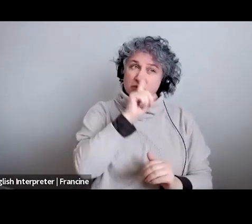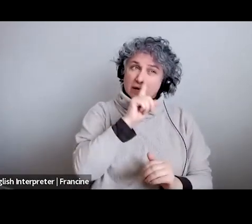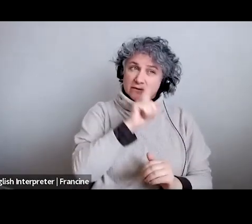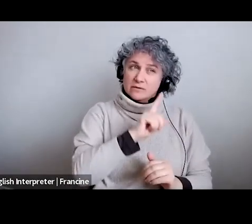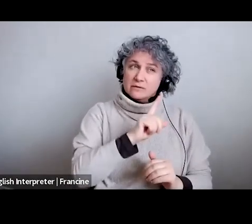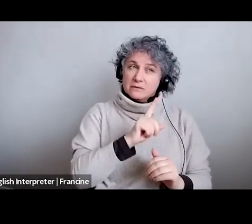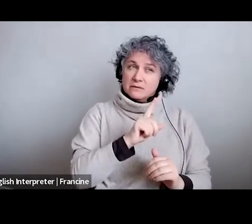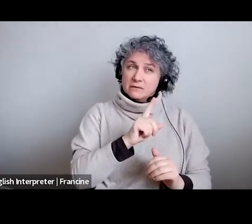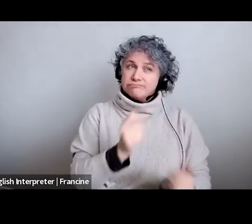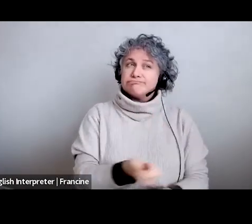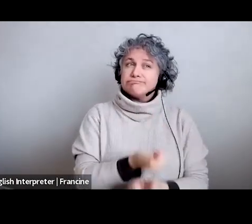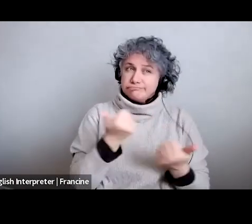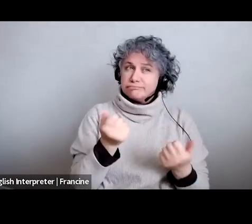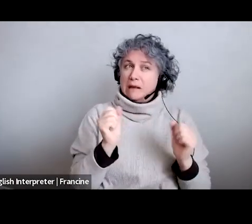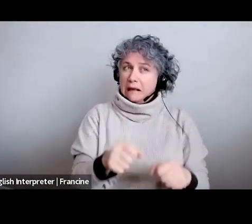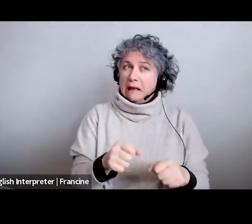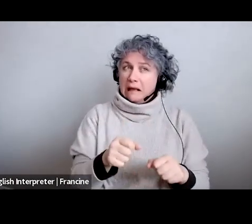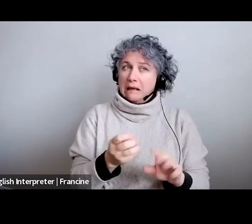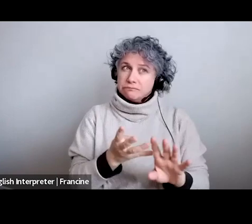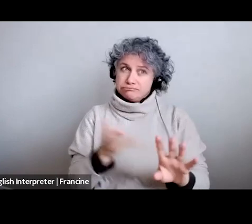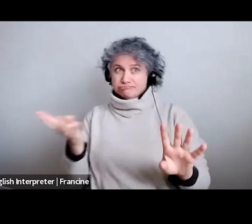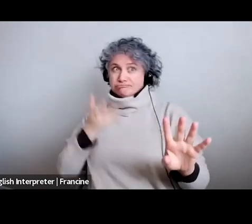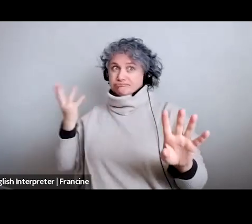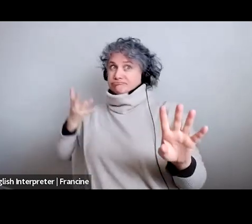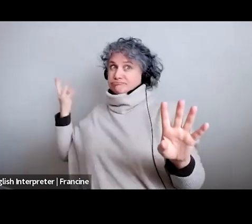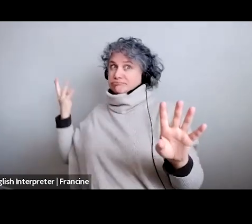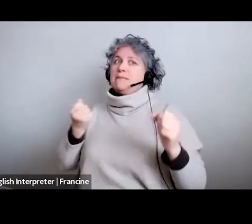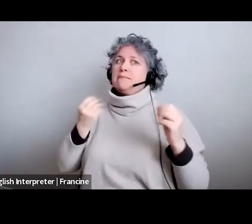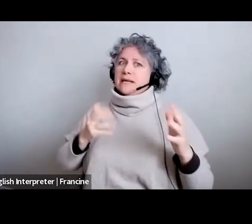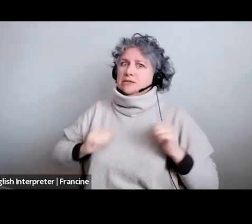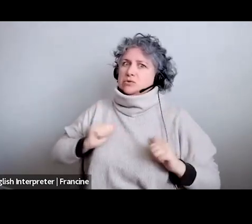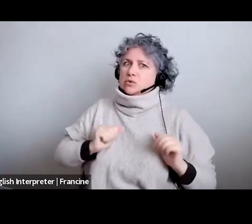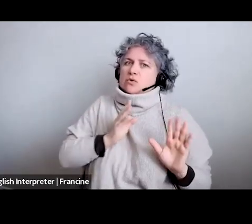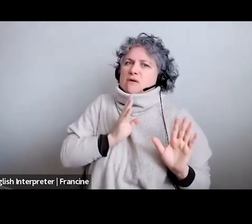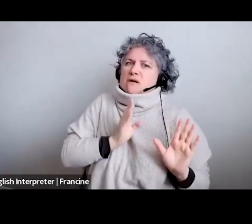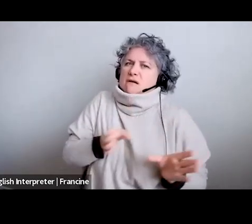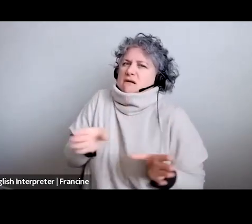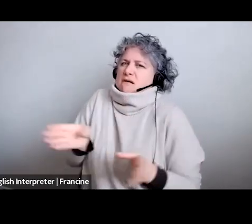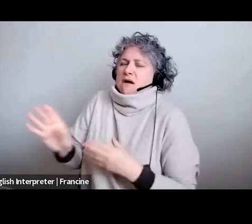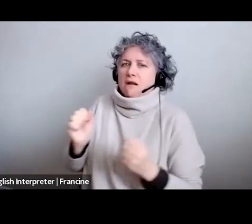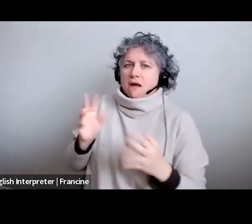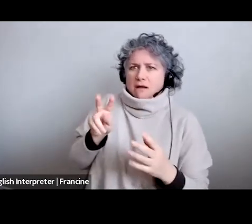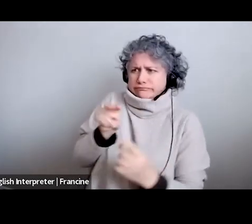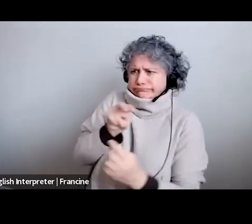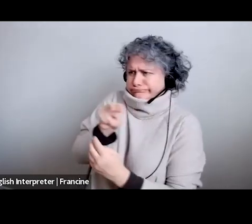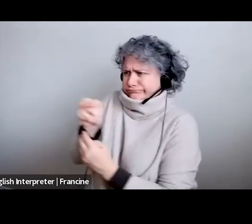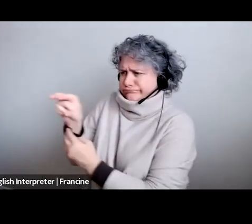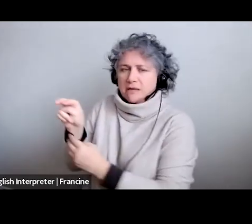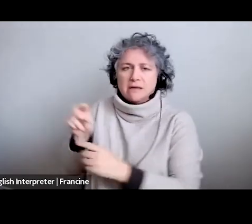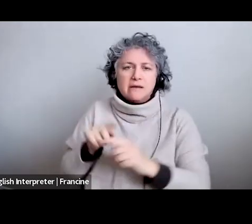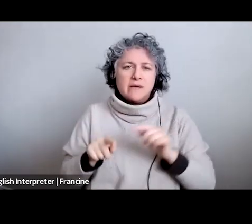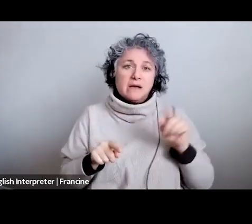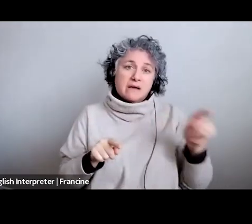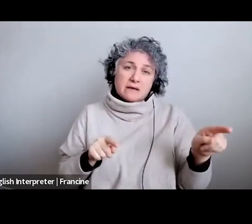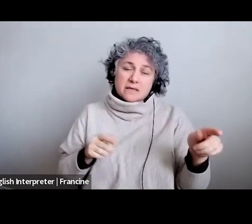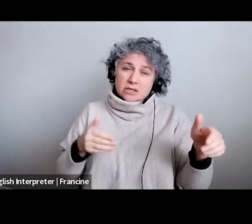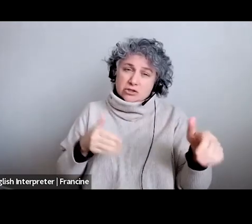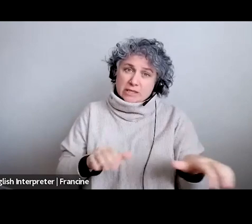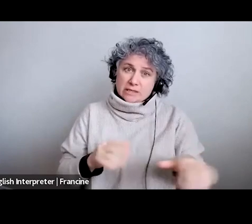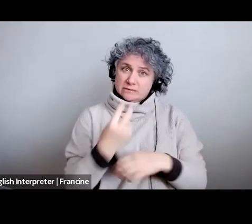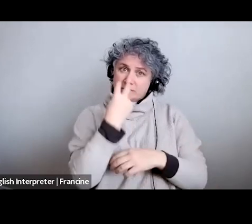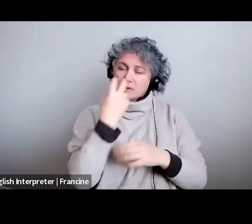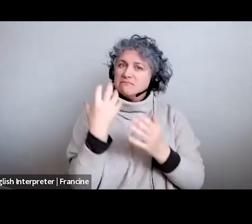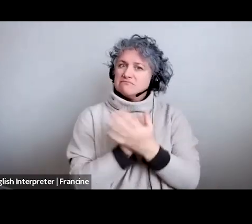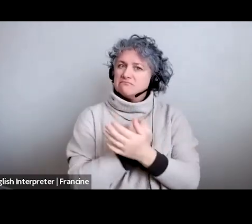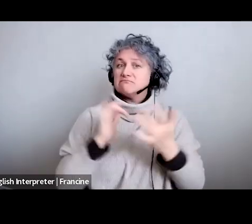you know tends to do a lot of shows to manage is to see a lot of people but it's your chance to be seen i